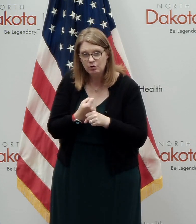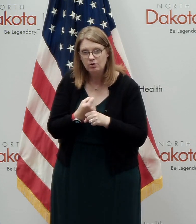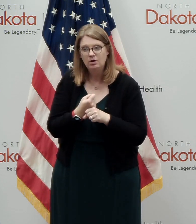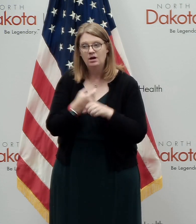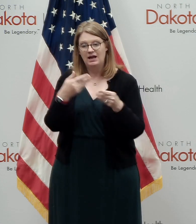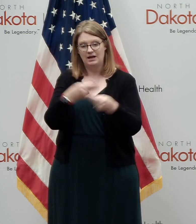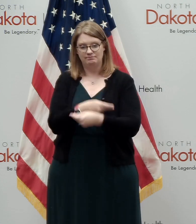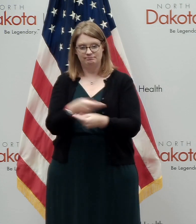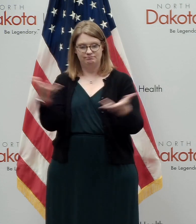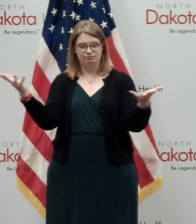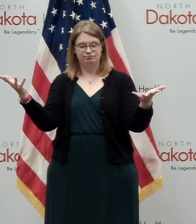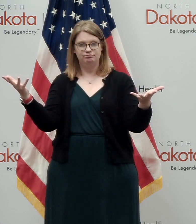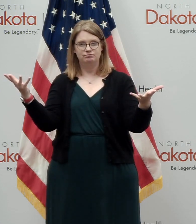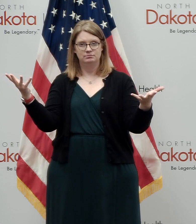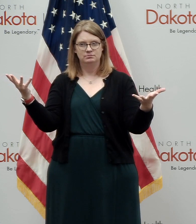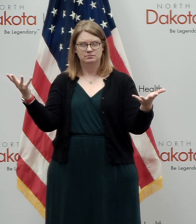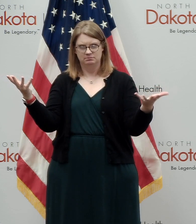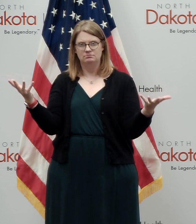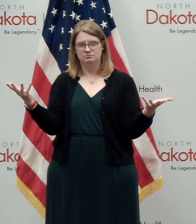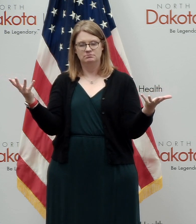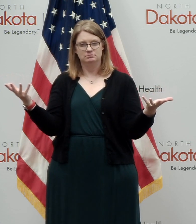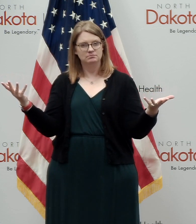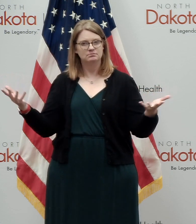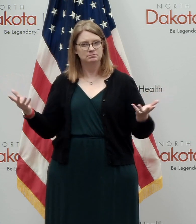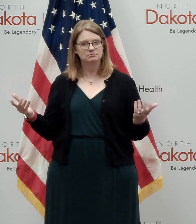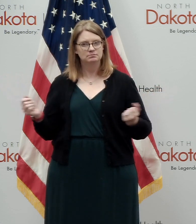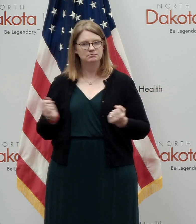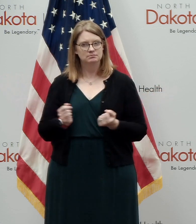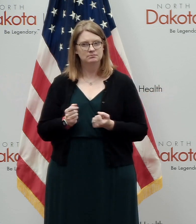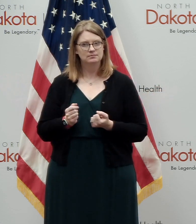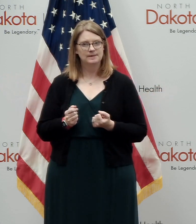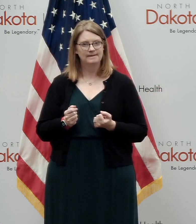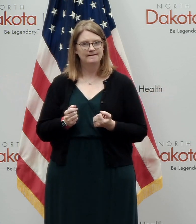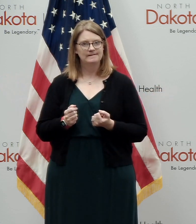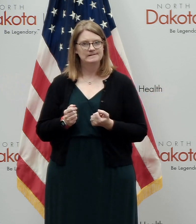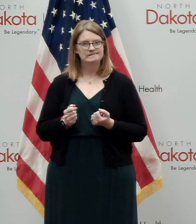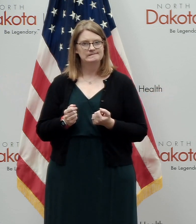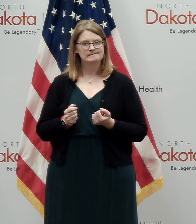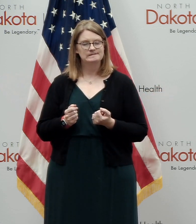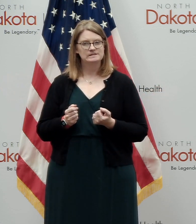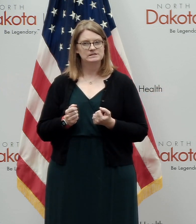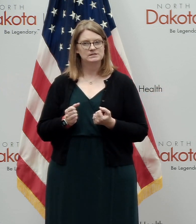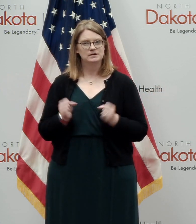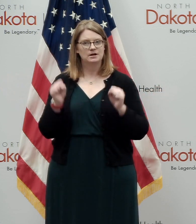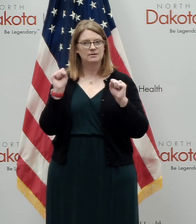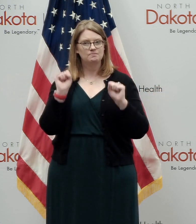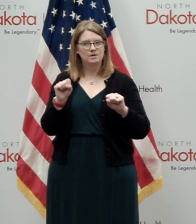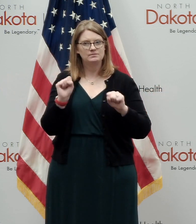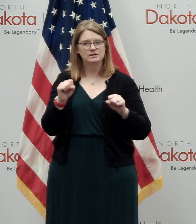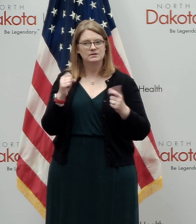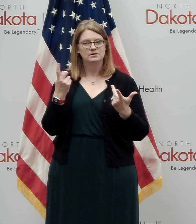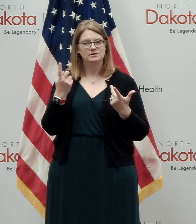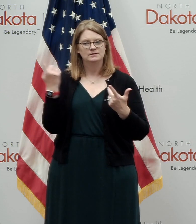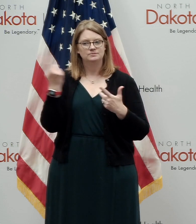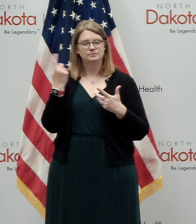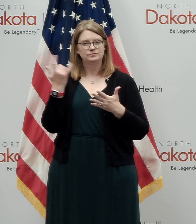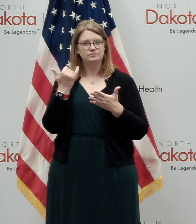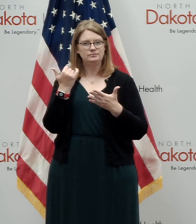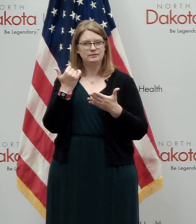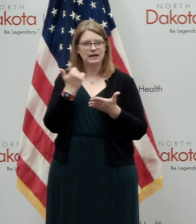and distribute these, this is, this is going to be, uh, a, could be something that could help get